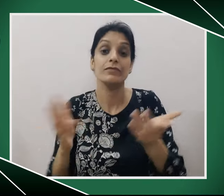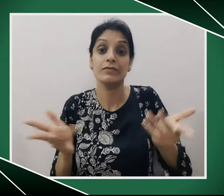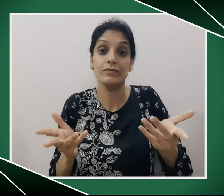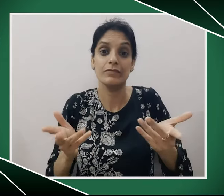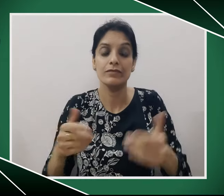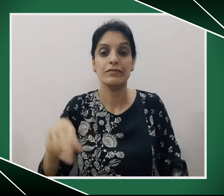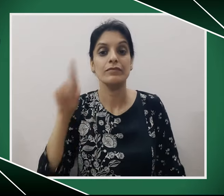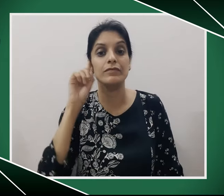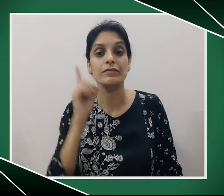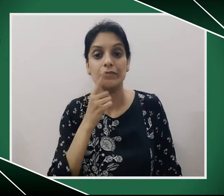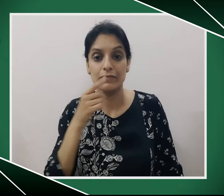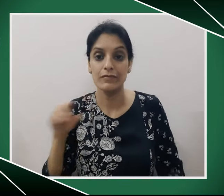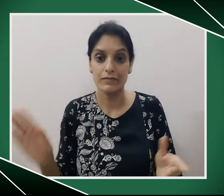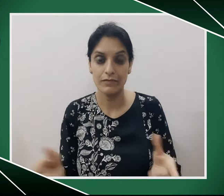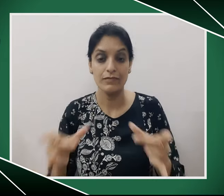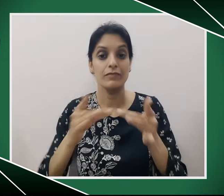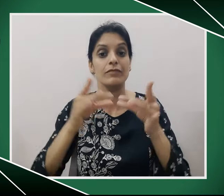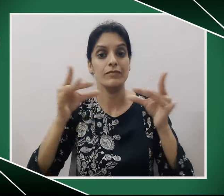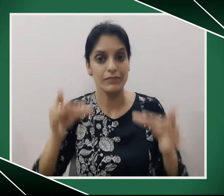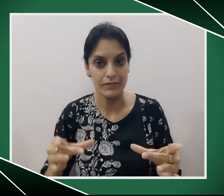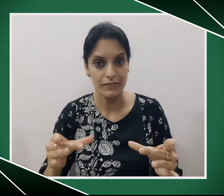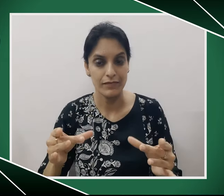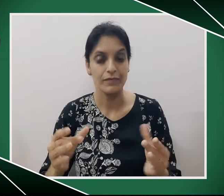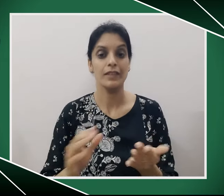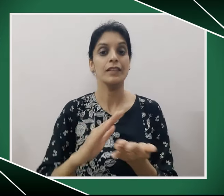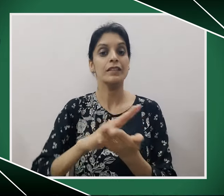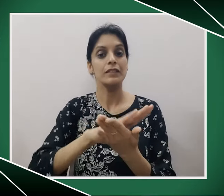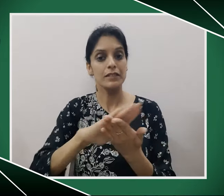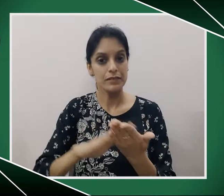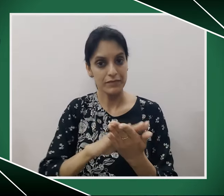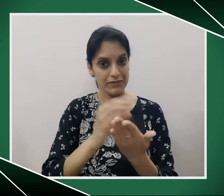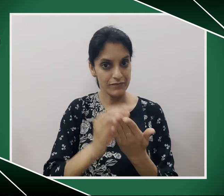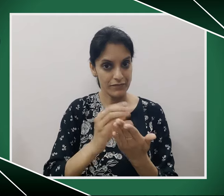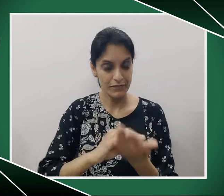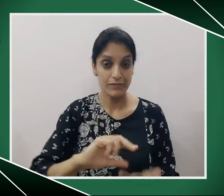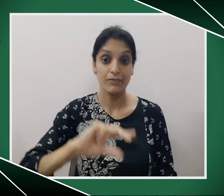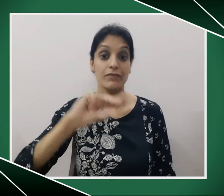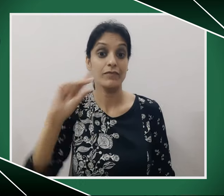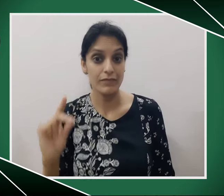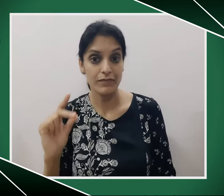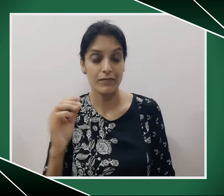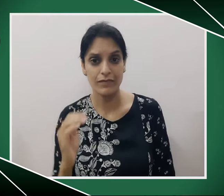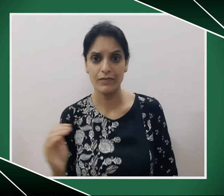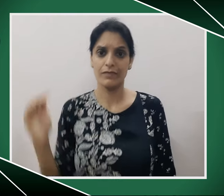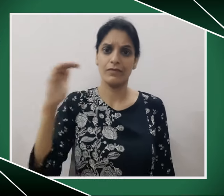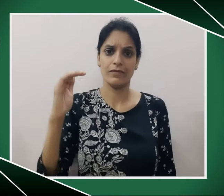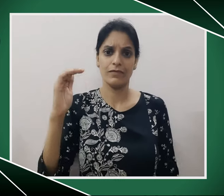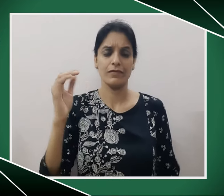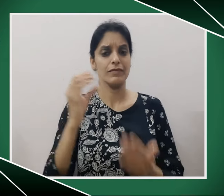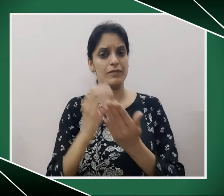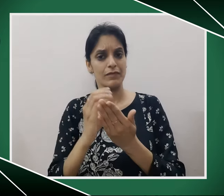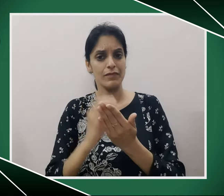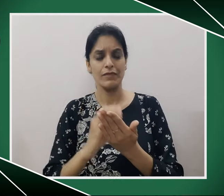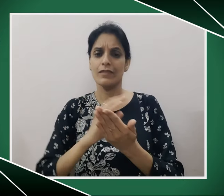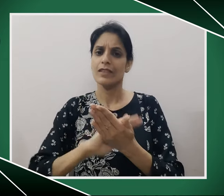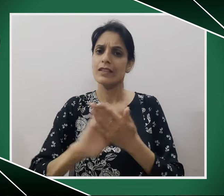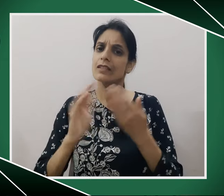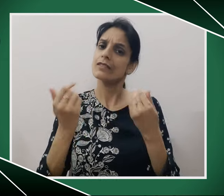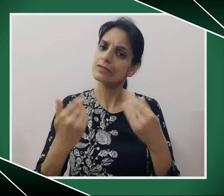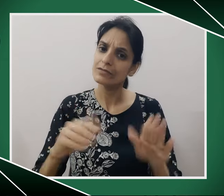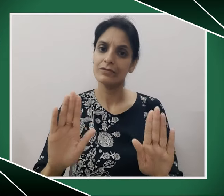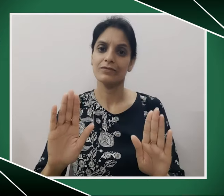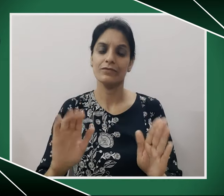with the Deaf Enabled Foundation. I've completed the basic course and the intermediate